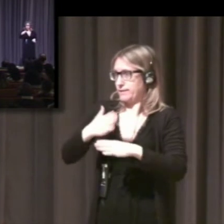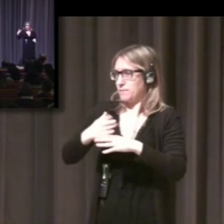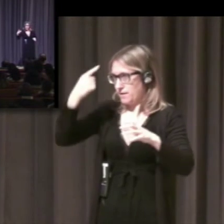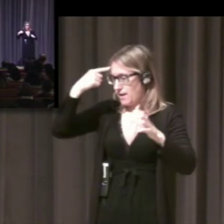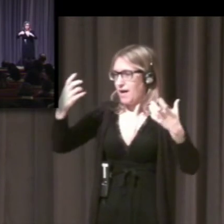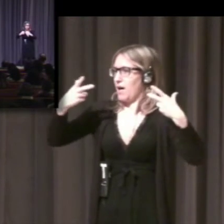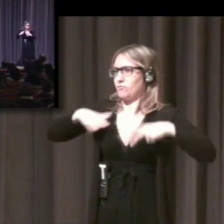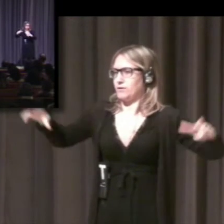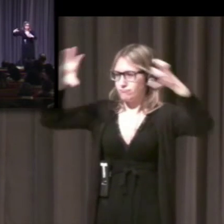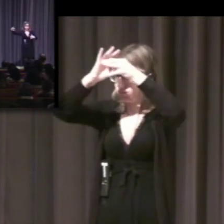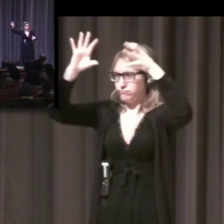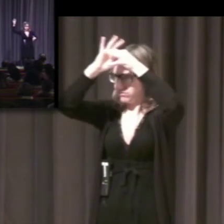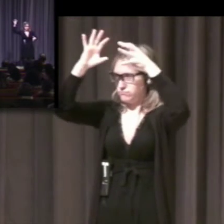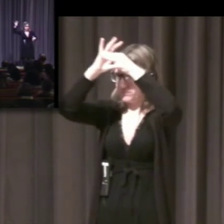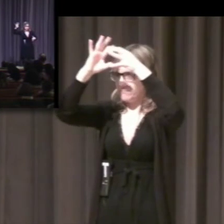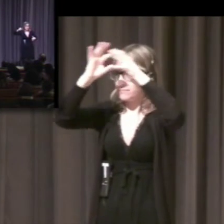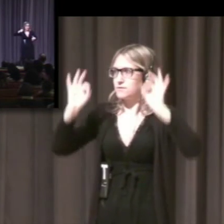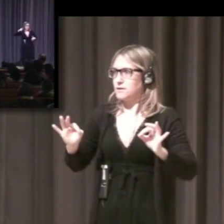numbers are called by.